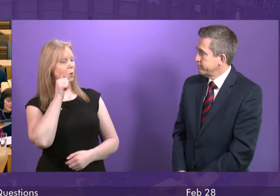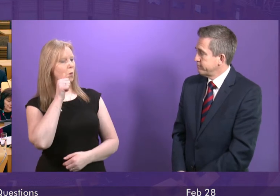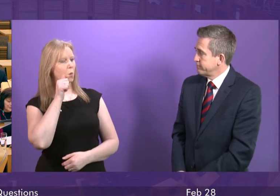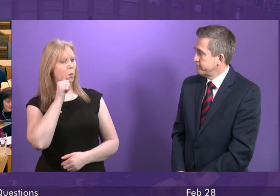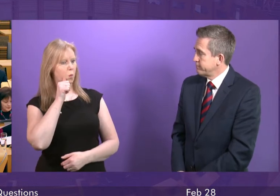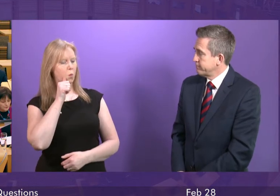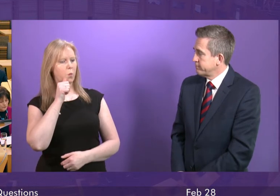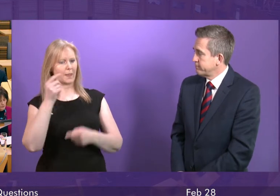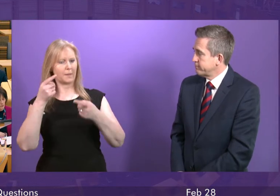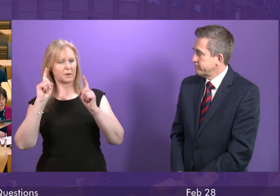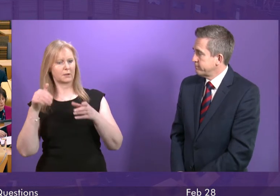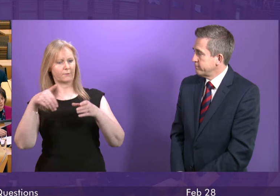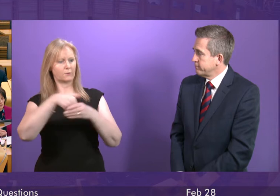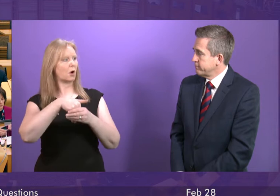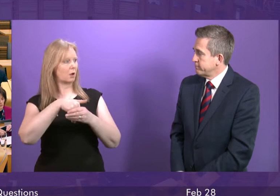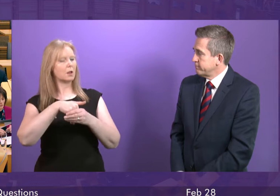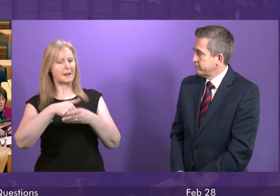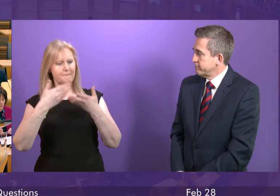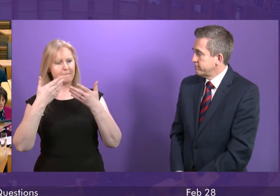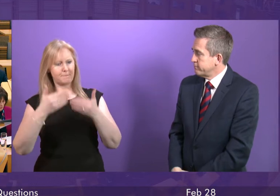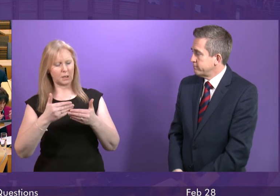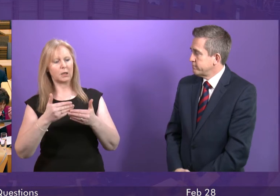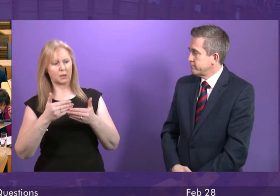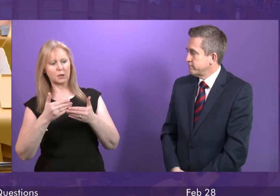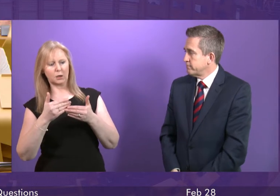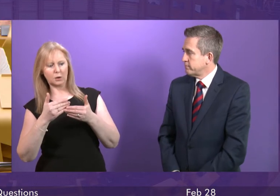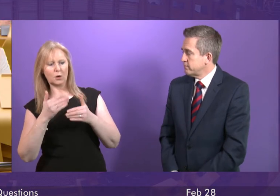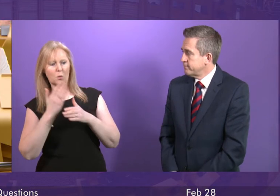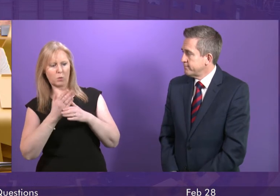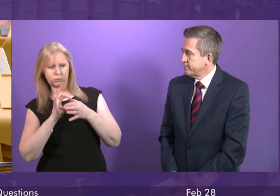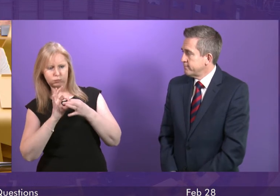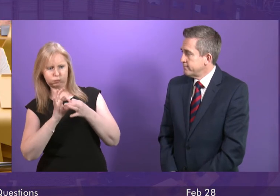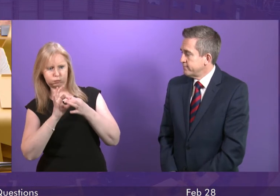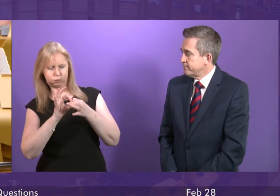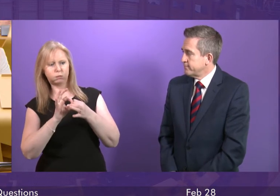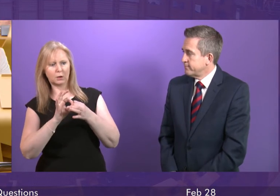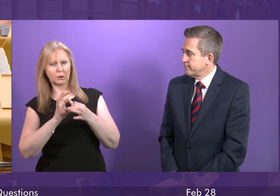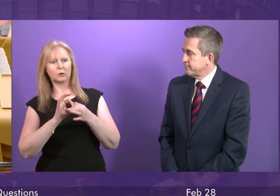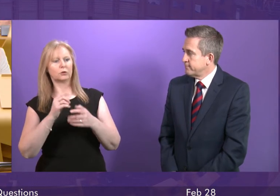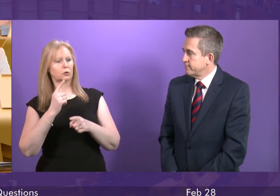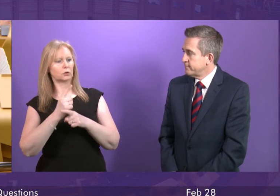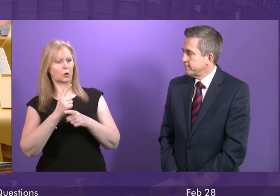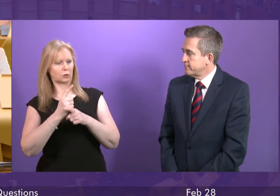involved has taken a very close interest in this. Unions spoken to the company,